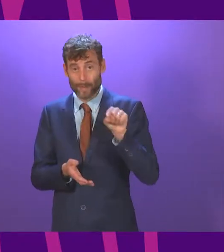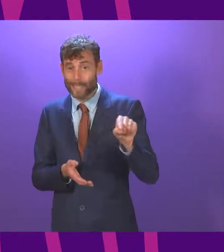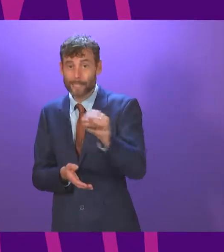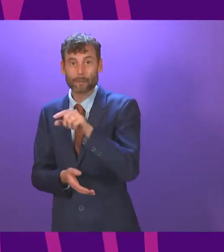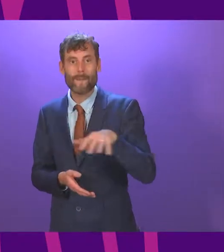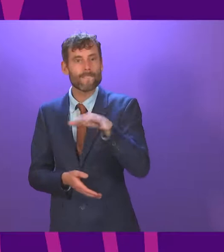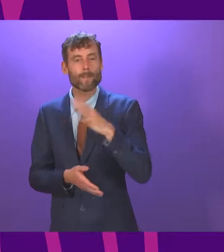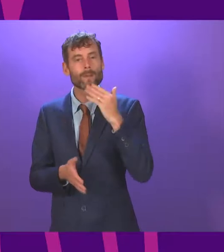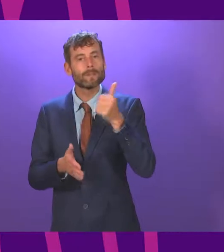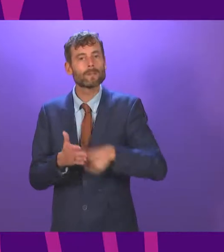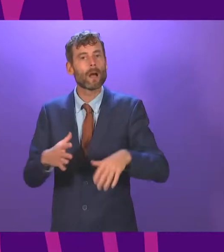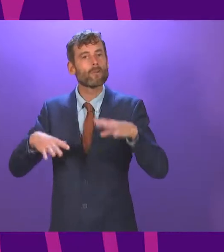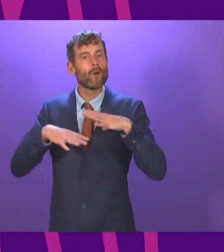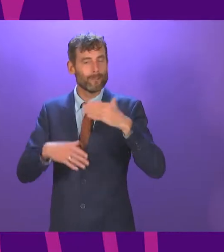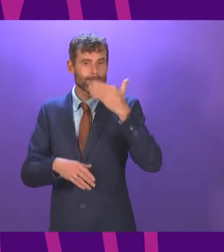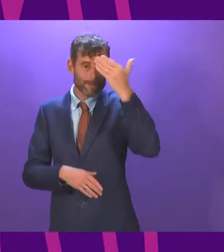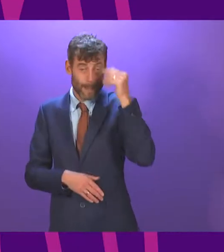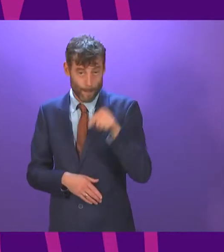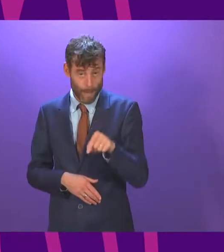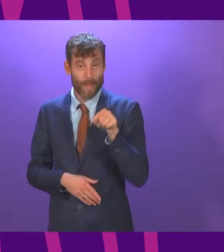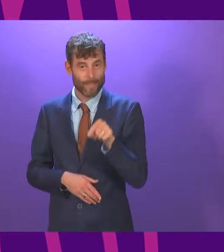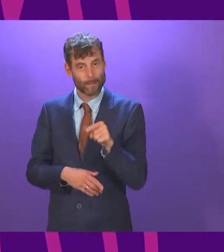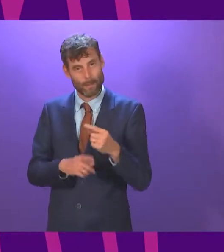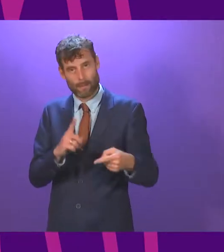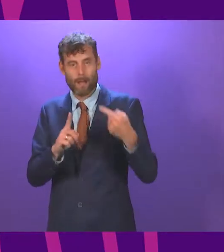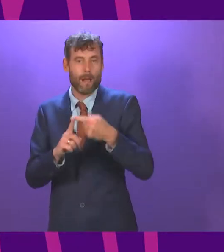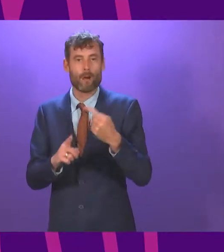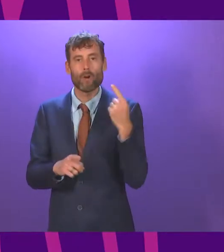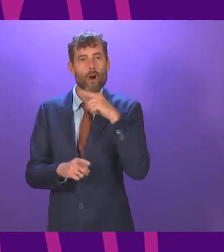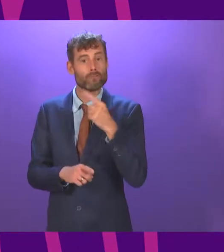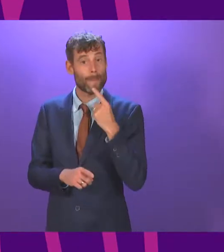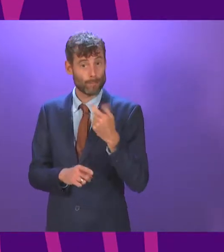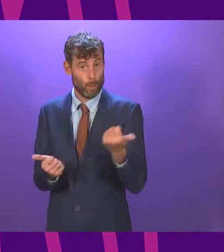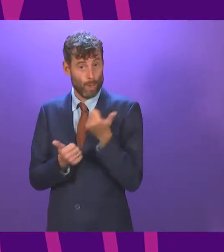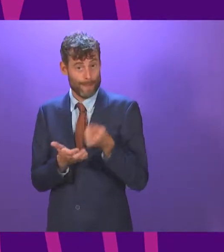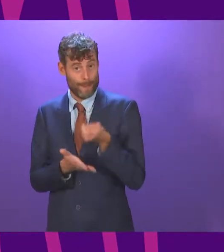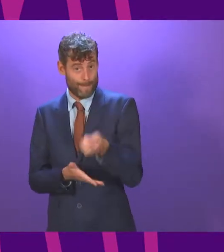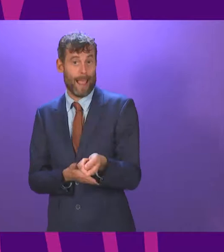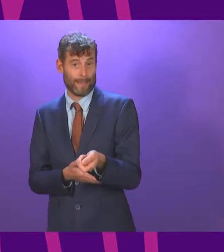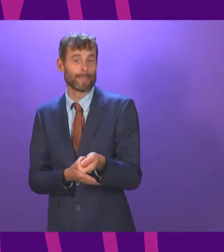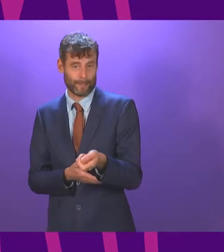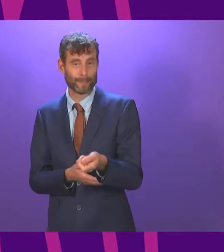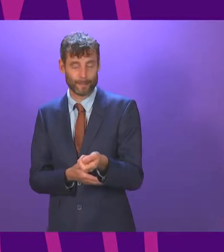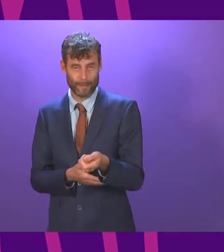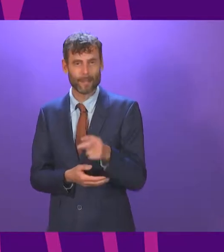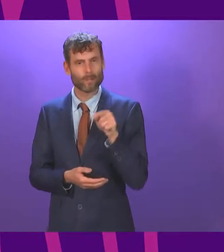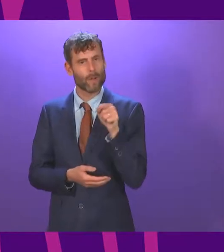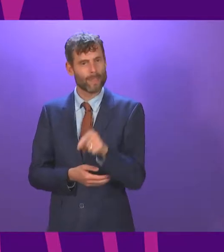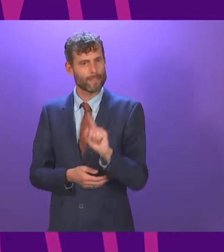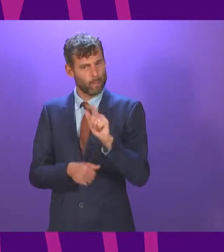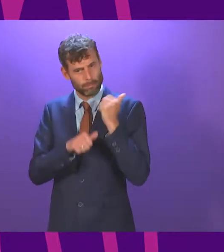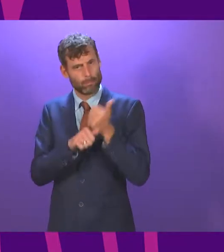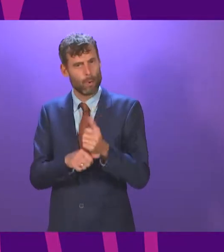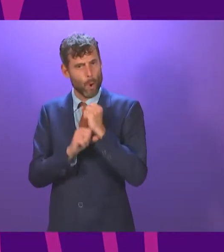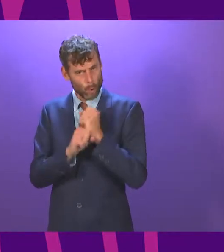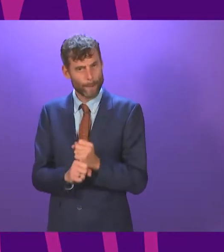their summer holidays. This was in addition to the £100 paid at Easter and also as part of the £520 support commitment made